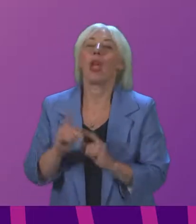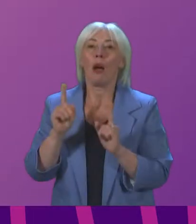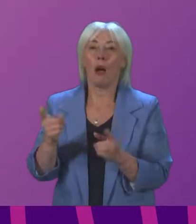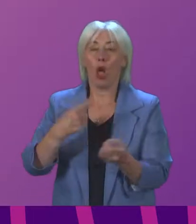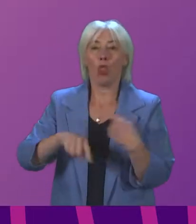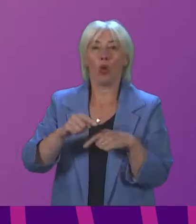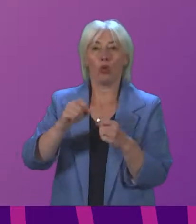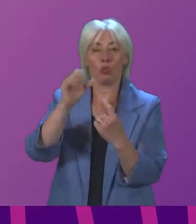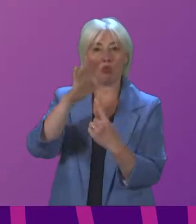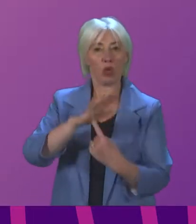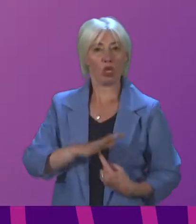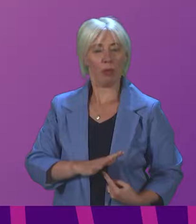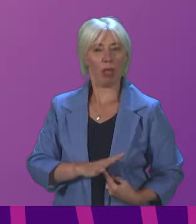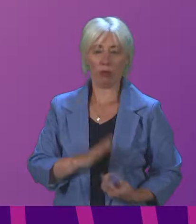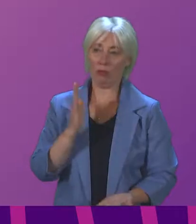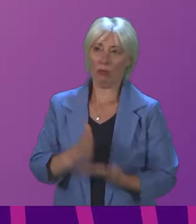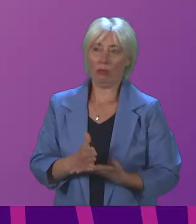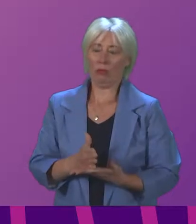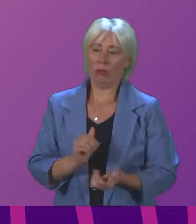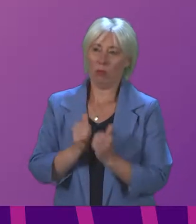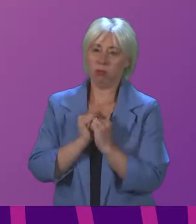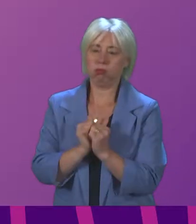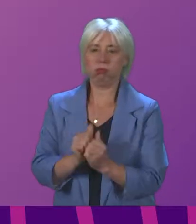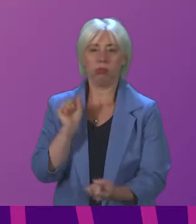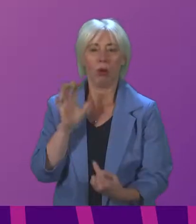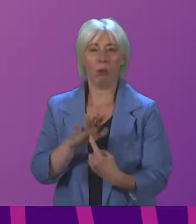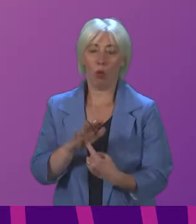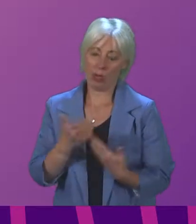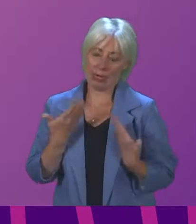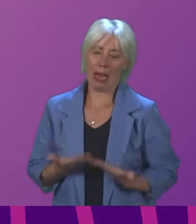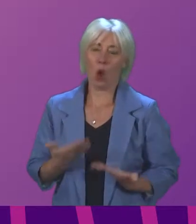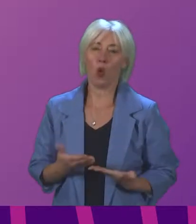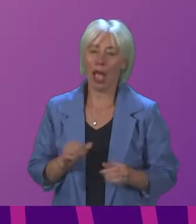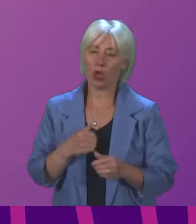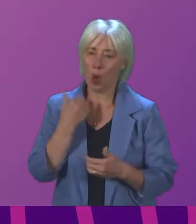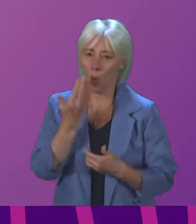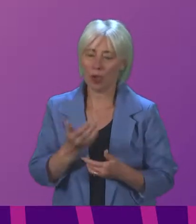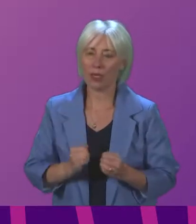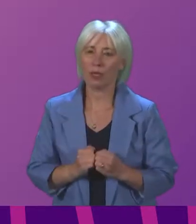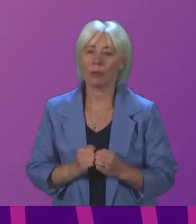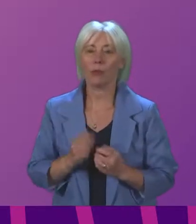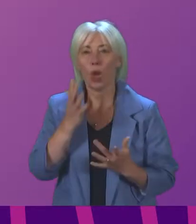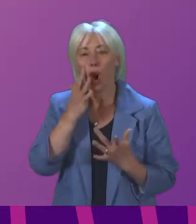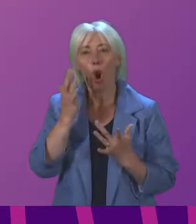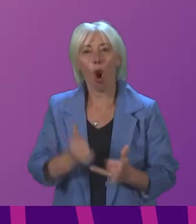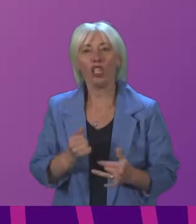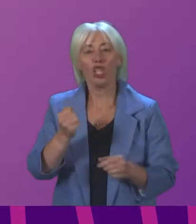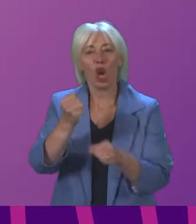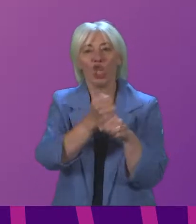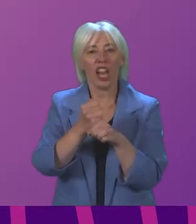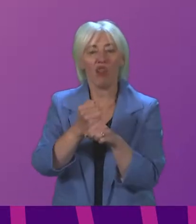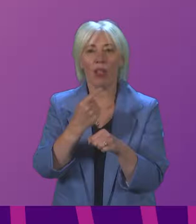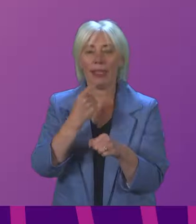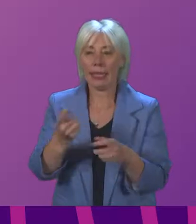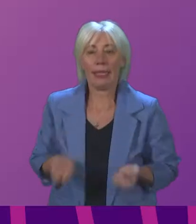principles been as important as they are today. The Auditor General for Scotland reported that last year alone,